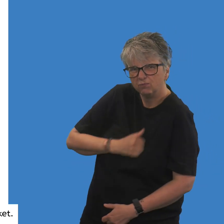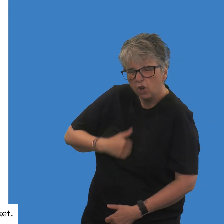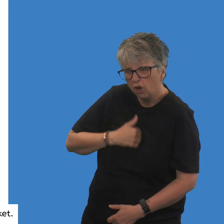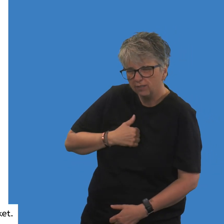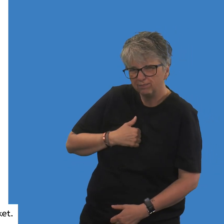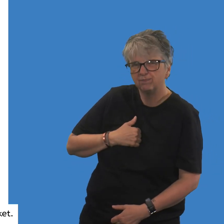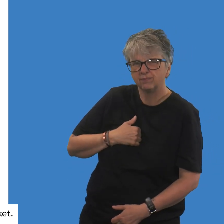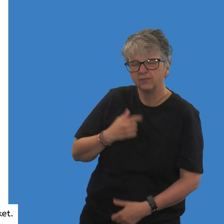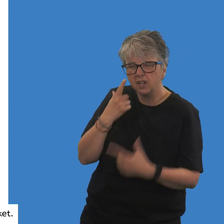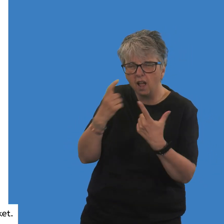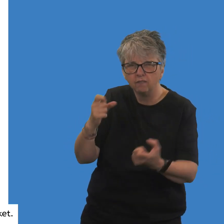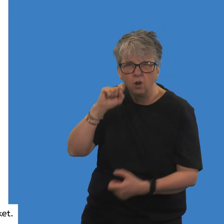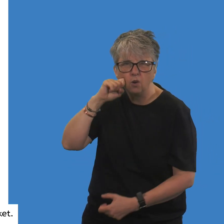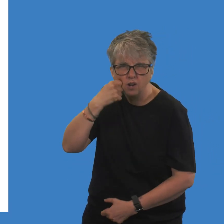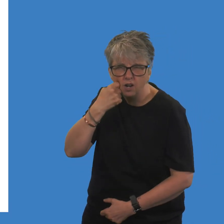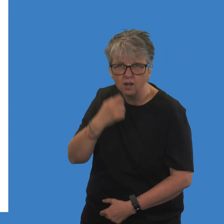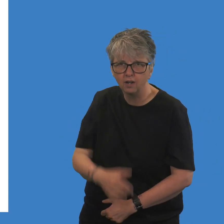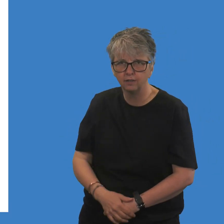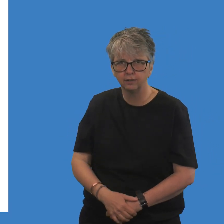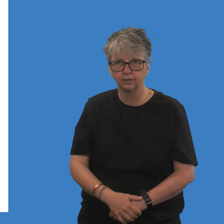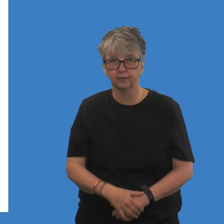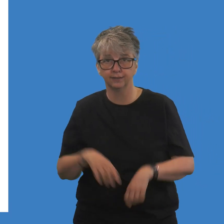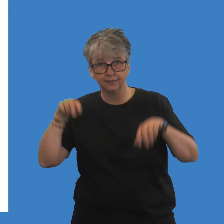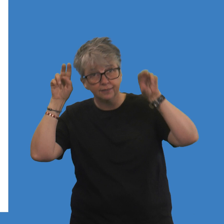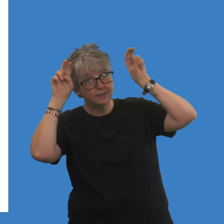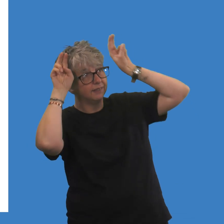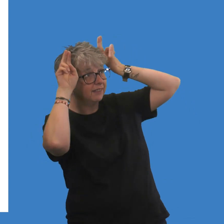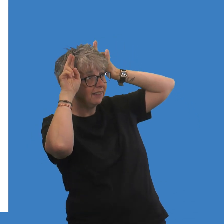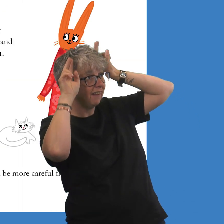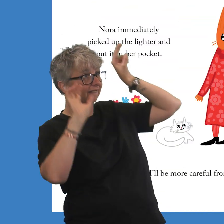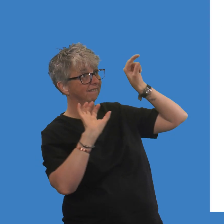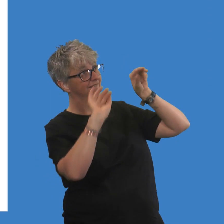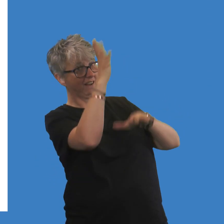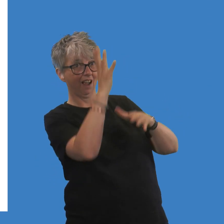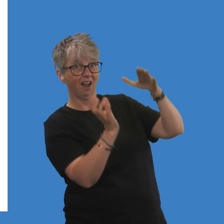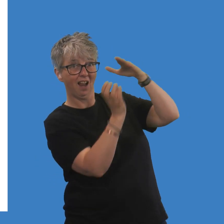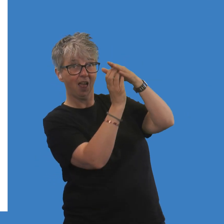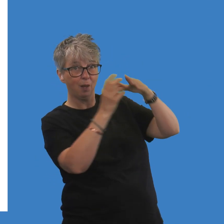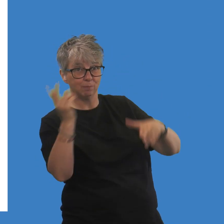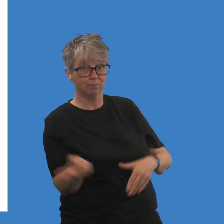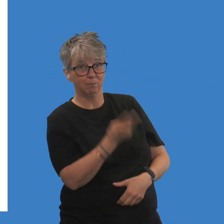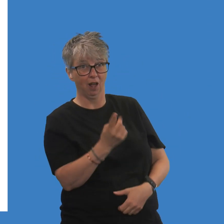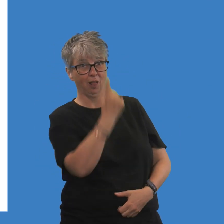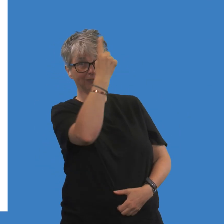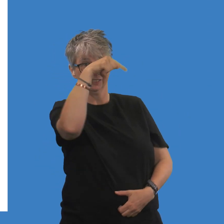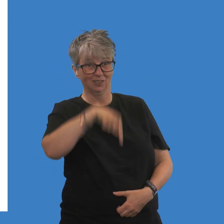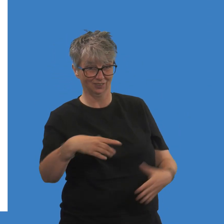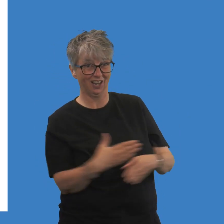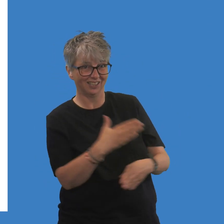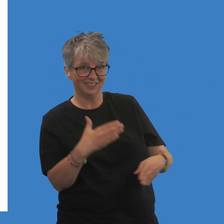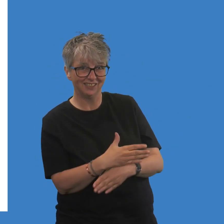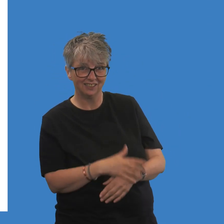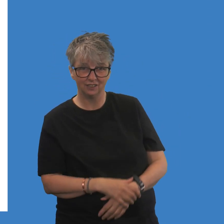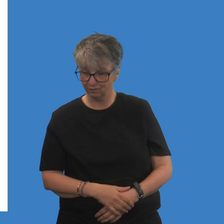lighter and put it in her pocket. Sorry, Frankie. I'll be more careful from now on. Both the smoke alarms work